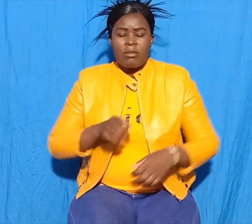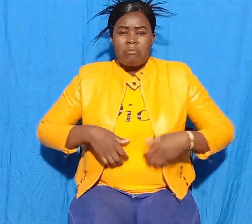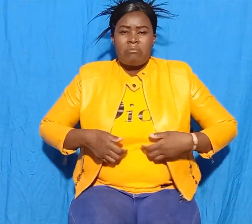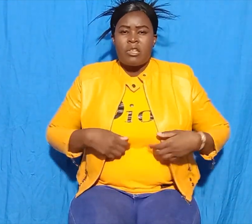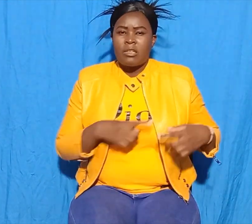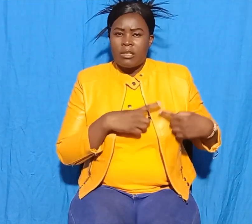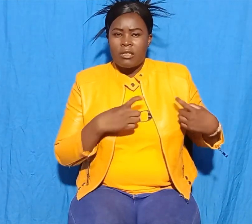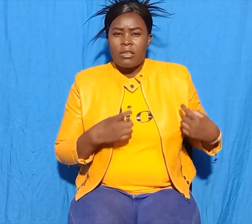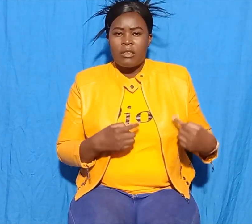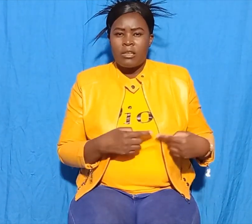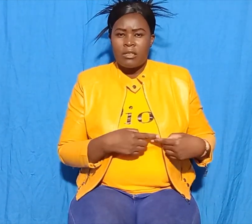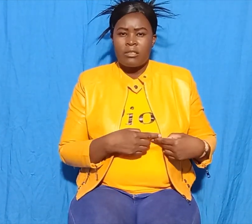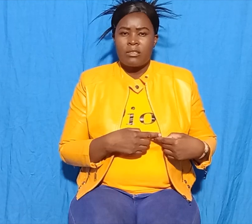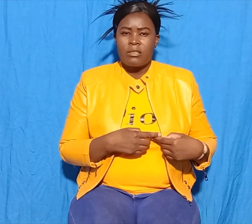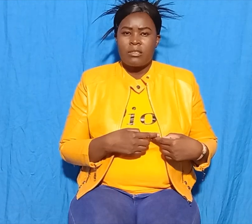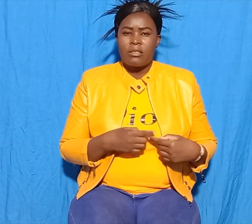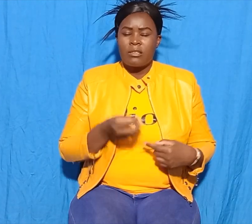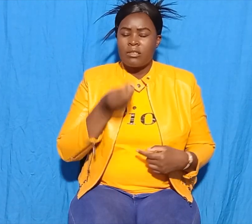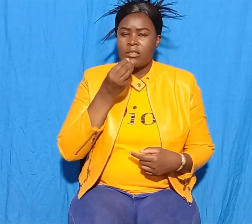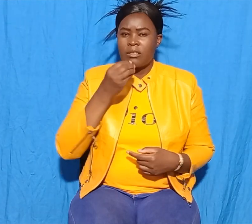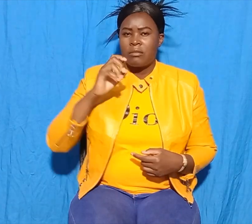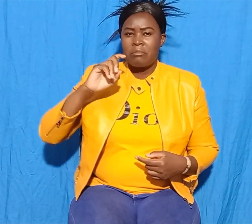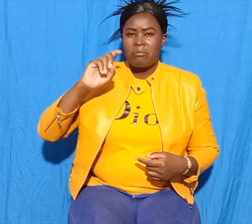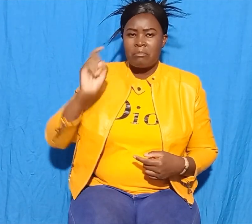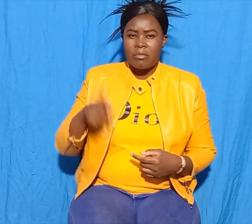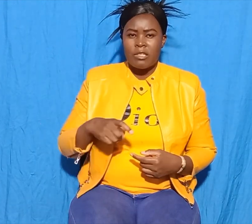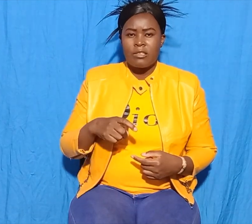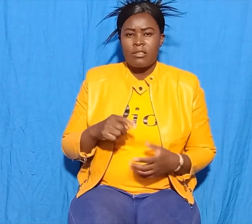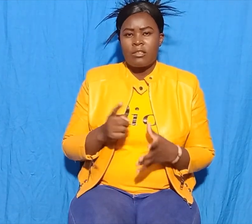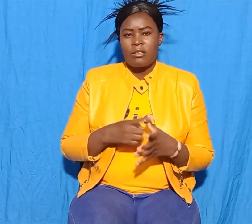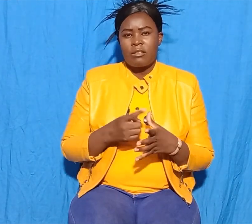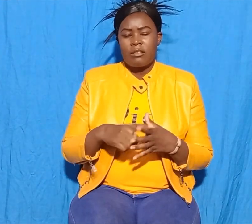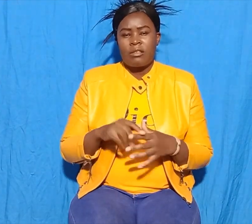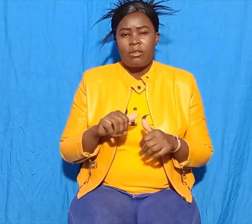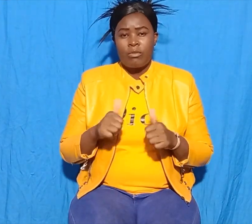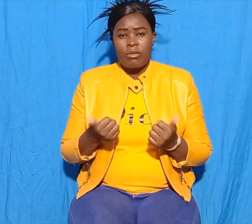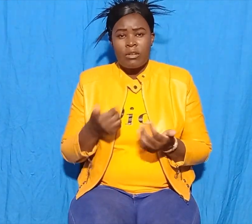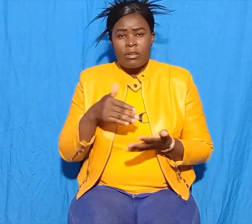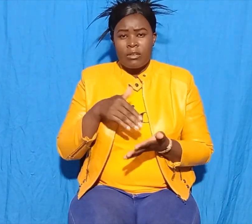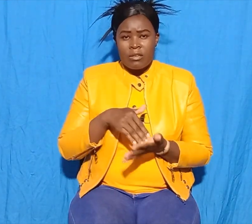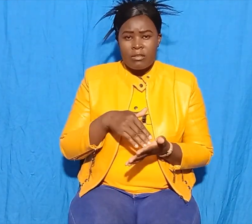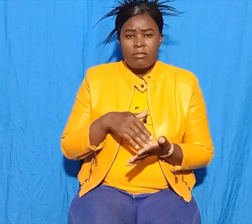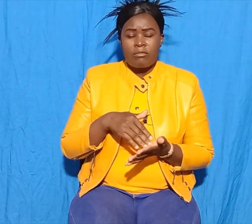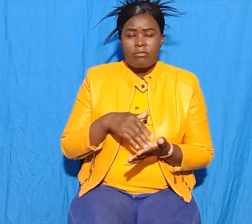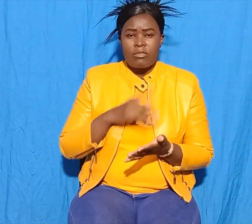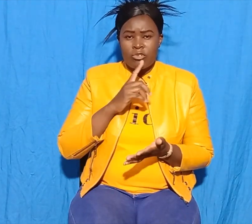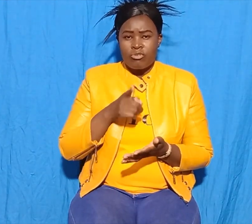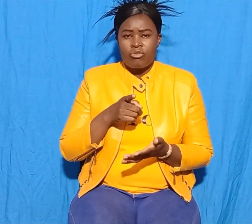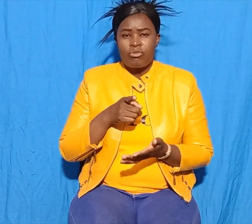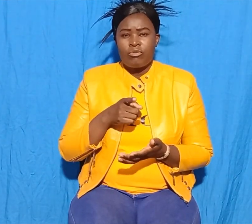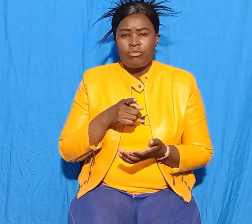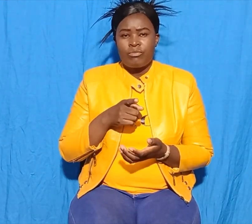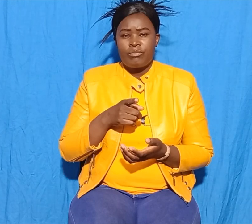again. So, I am taking you to him, and I taking him to you because you are my friend.